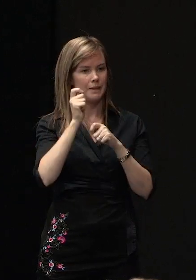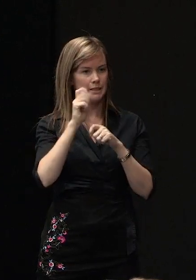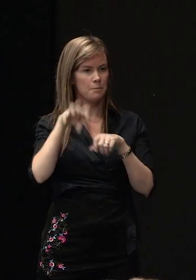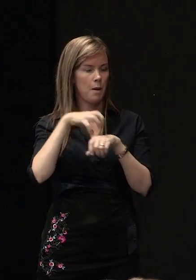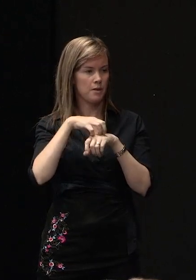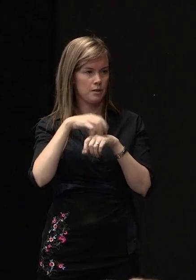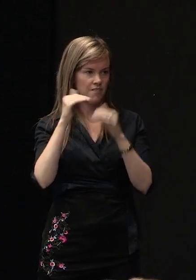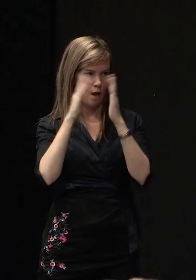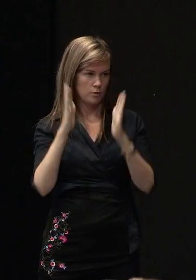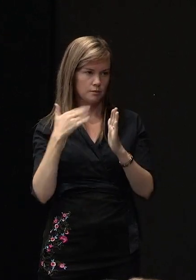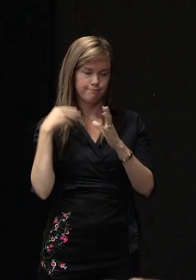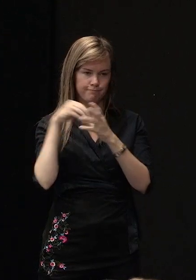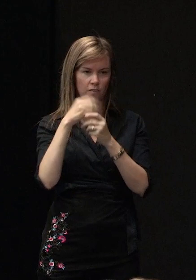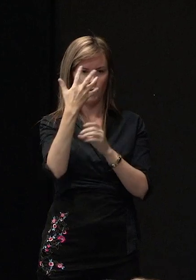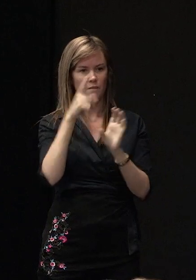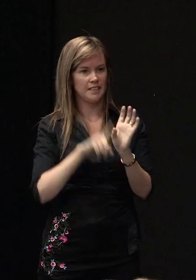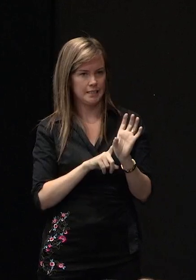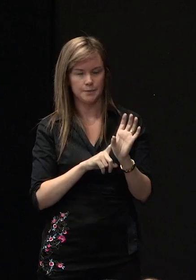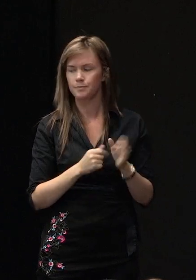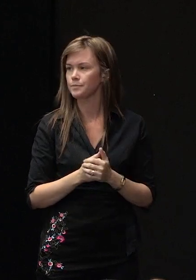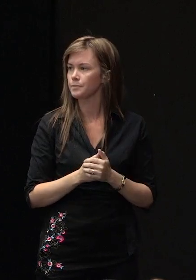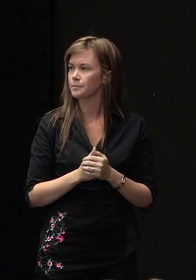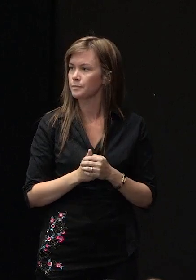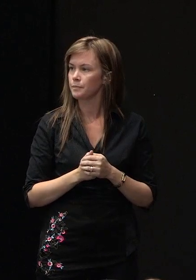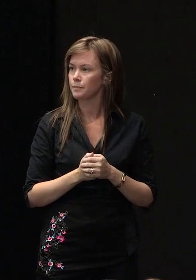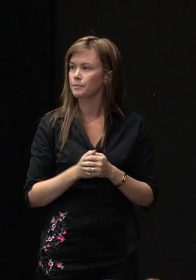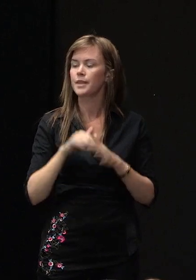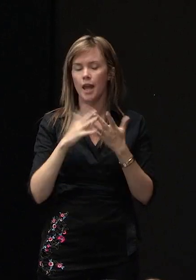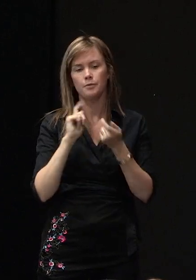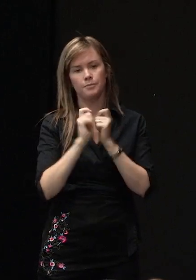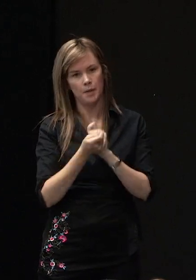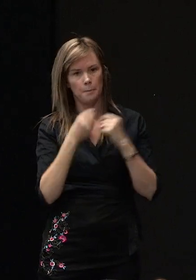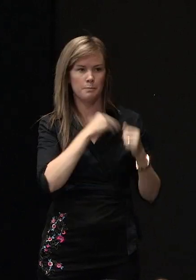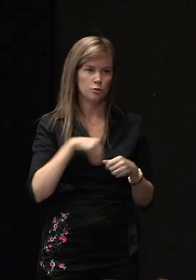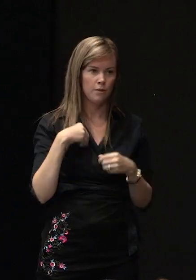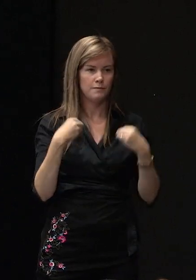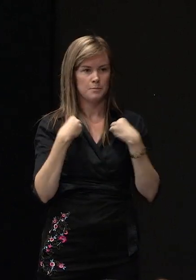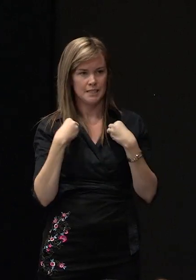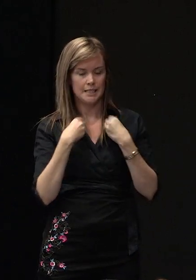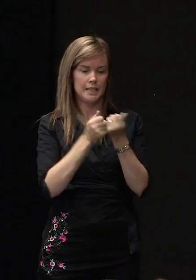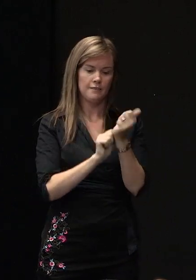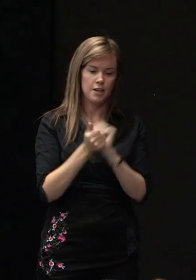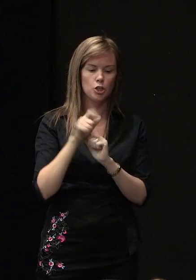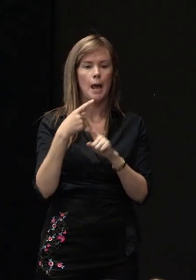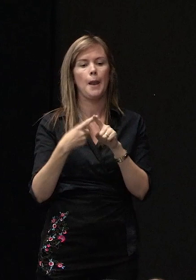five years. But we are now the Ministry of Business Innovation and Employment.